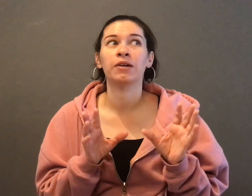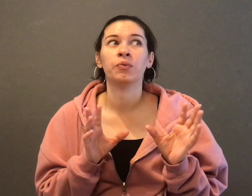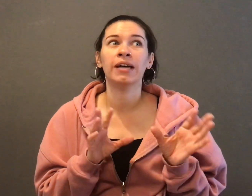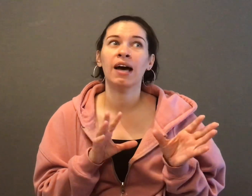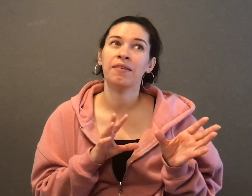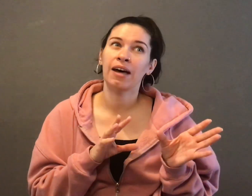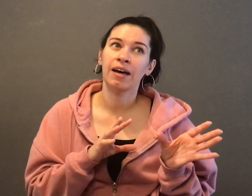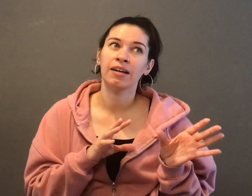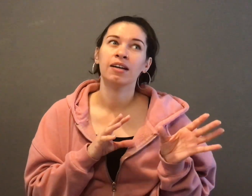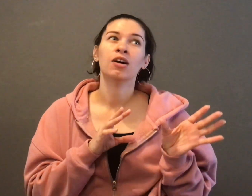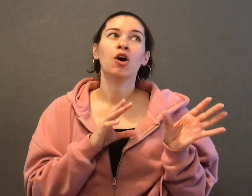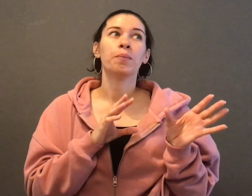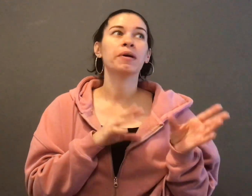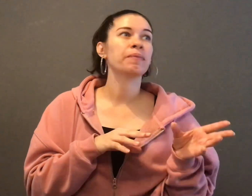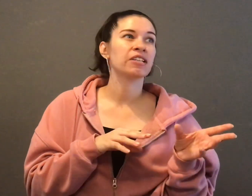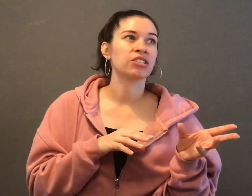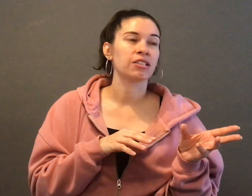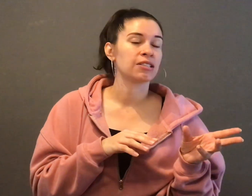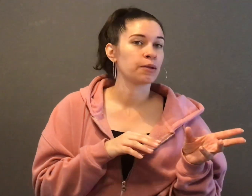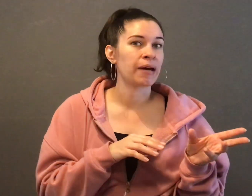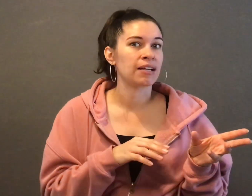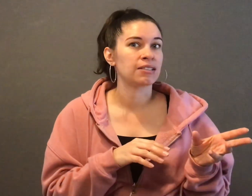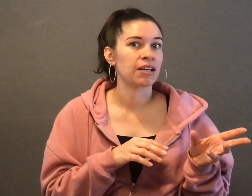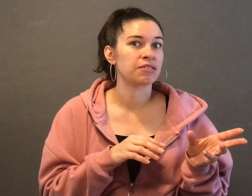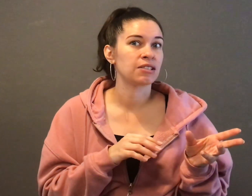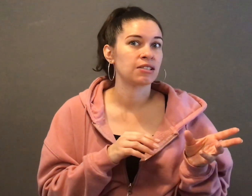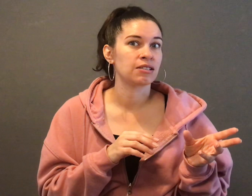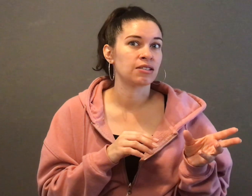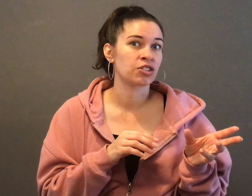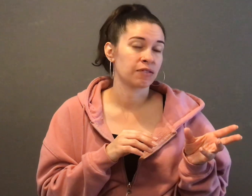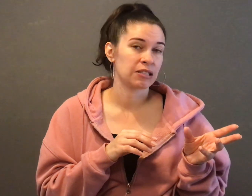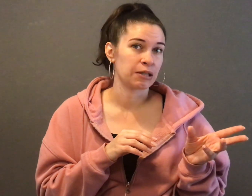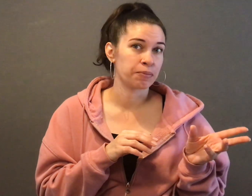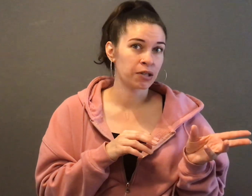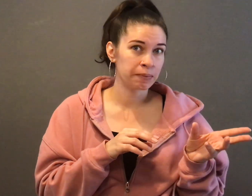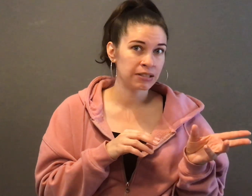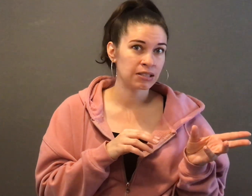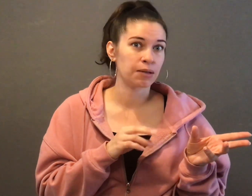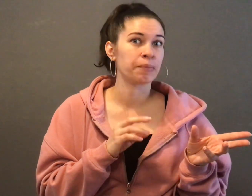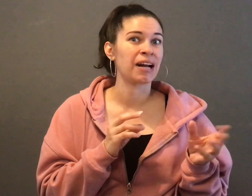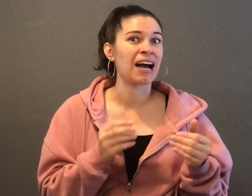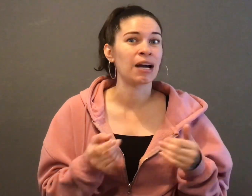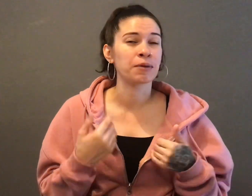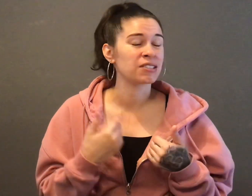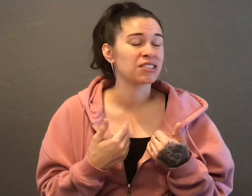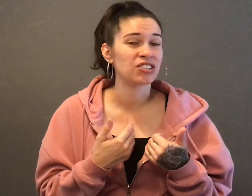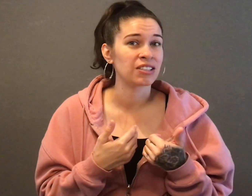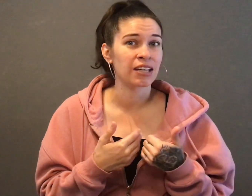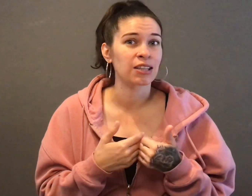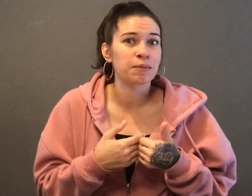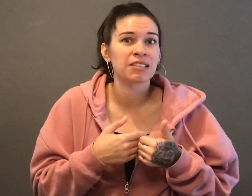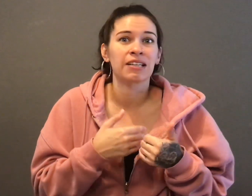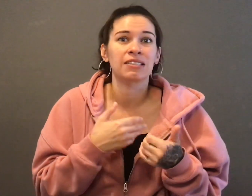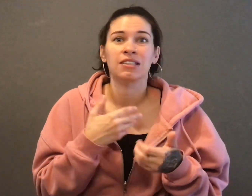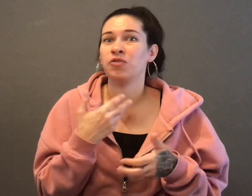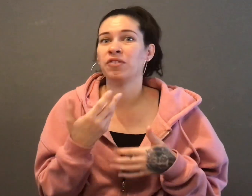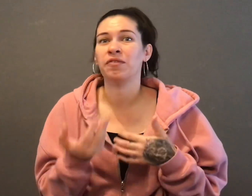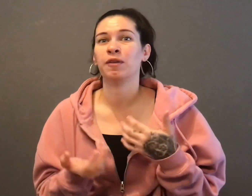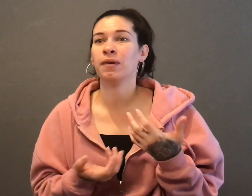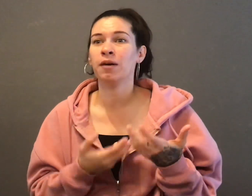we have had beanbag chairs in the past that have served the same purpose, but I personally just didn't like them because I had to continue to fluff them up,